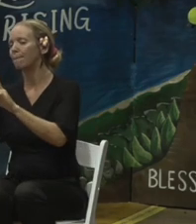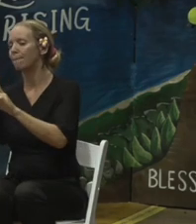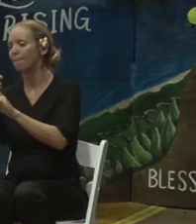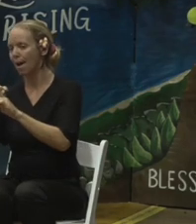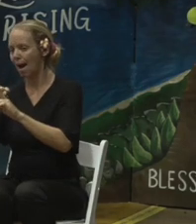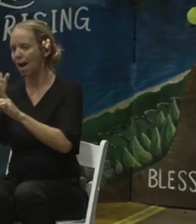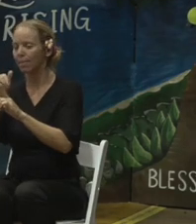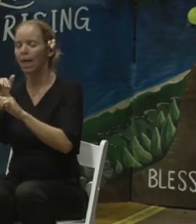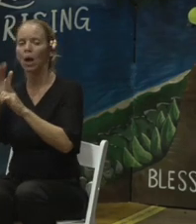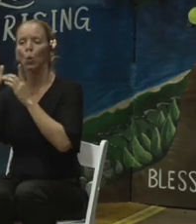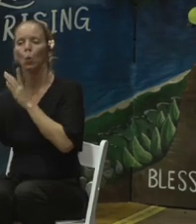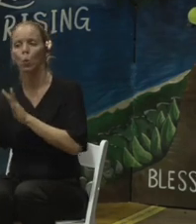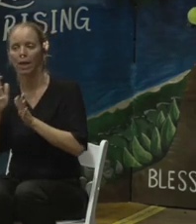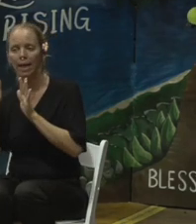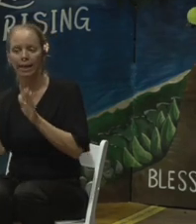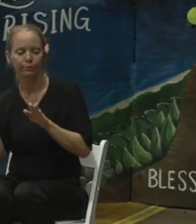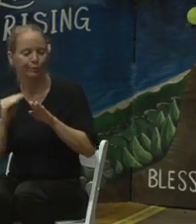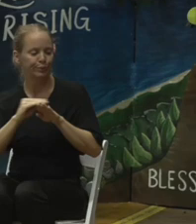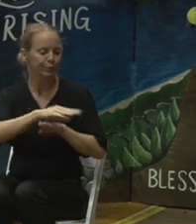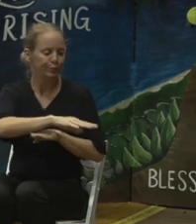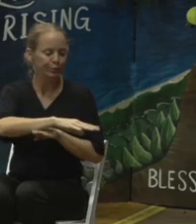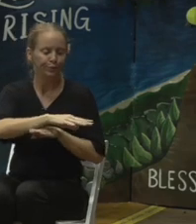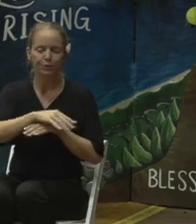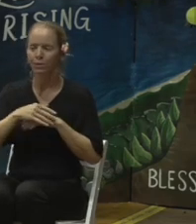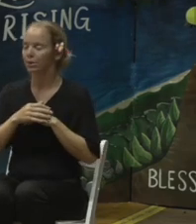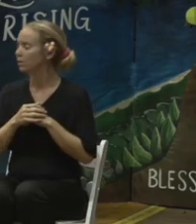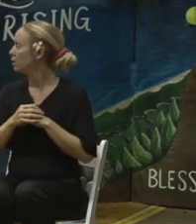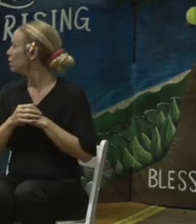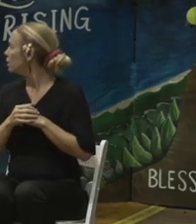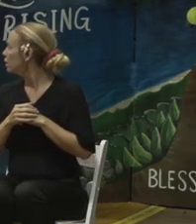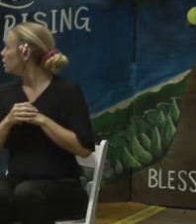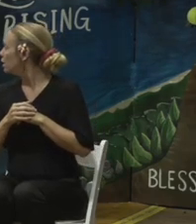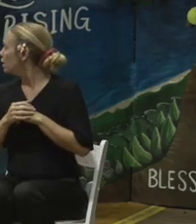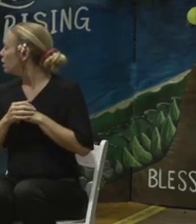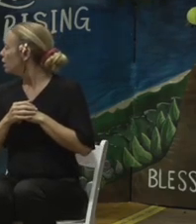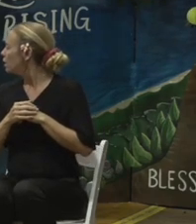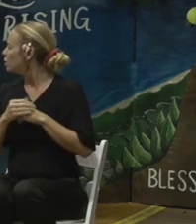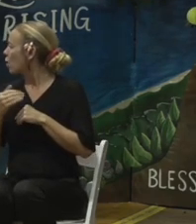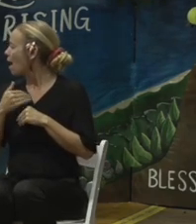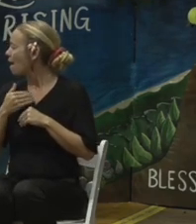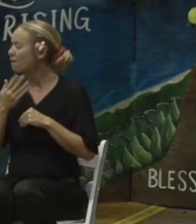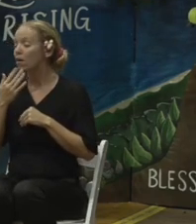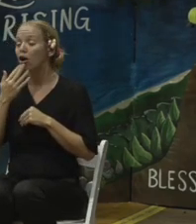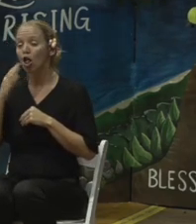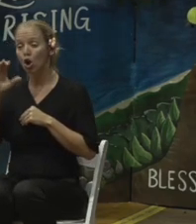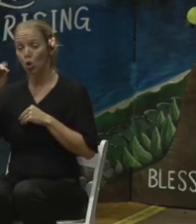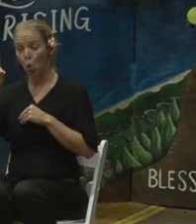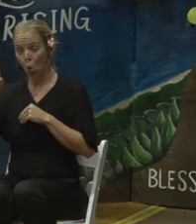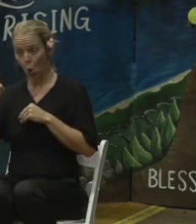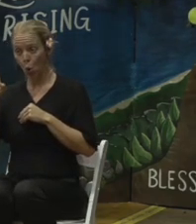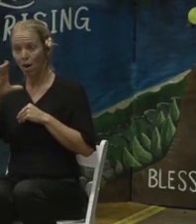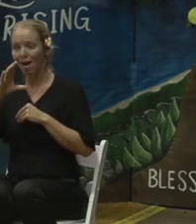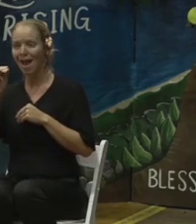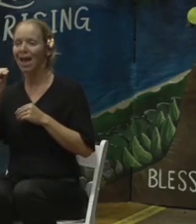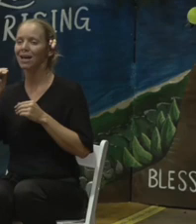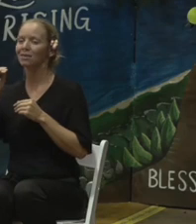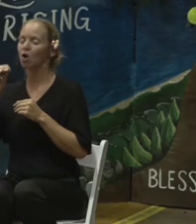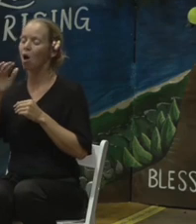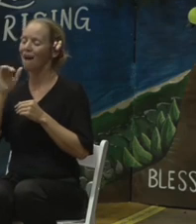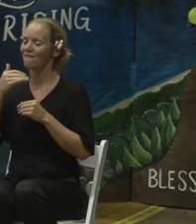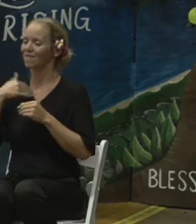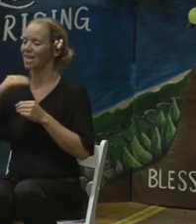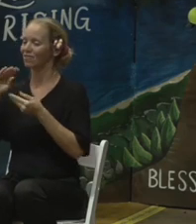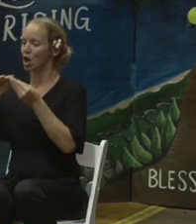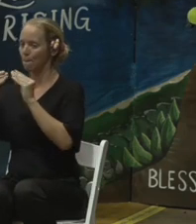What we see here is a color-coded scoring sheet. We did do a numeric one. However, for simplicity